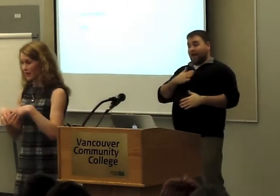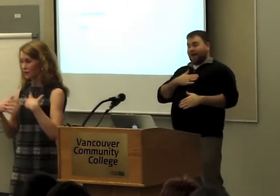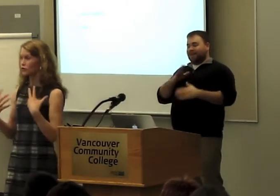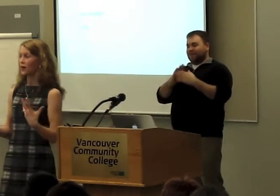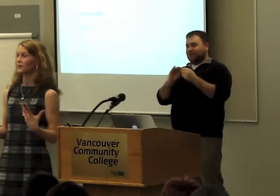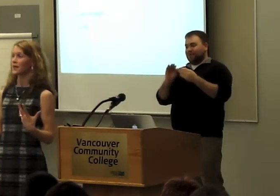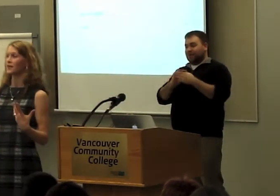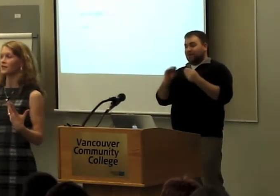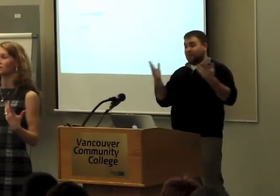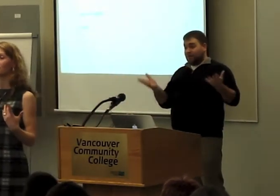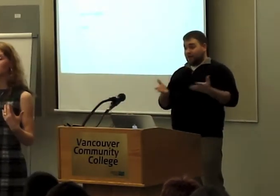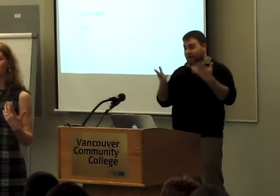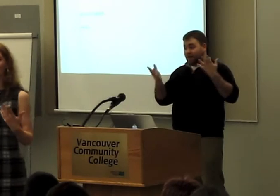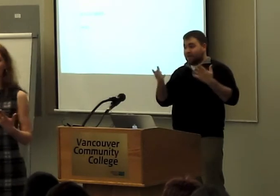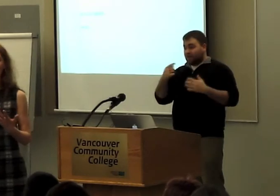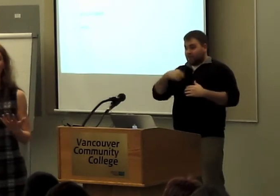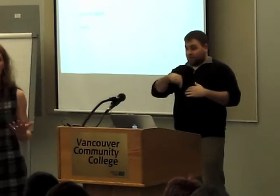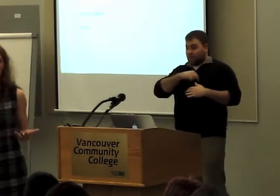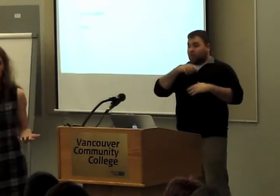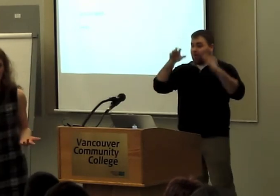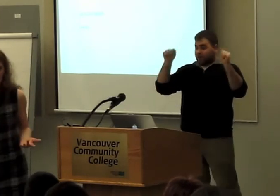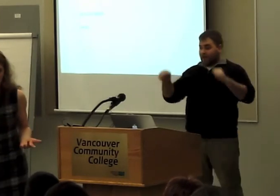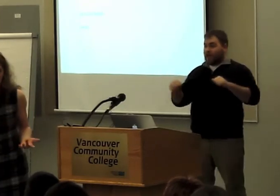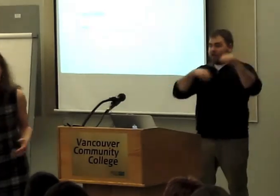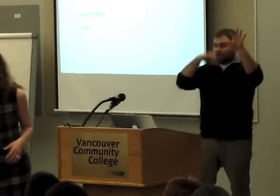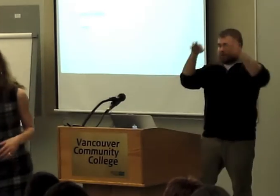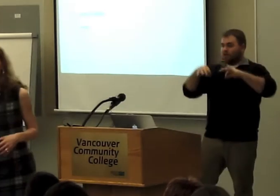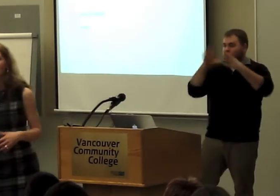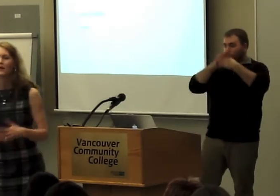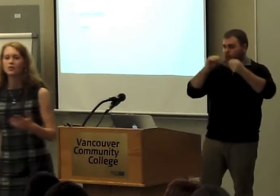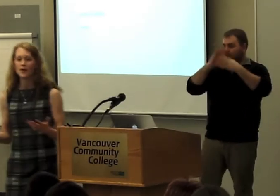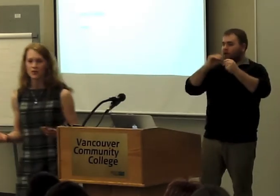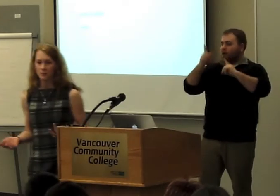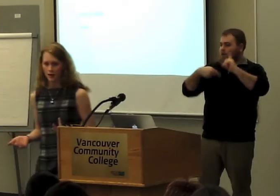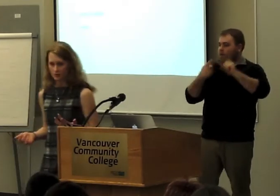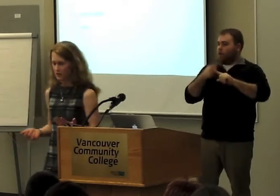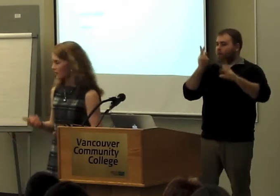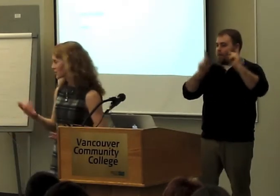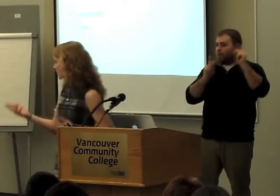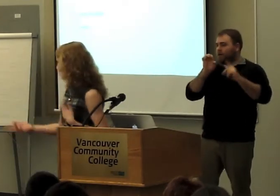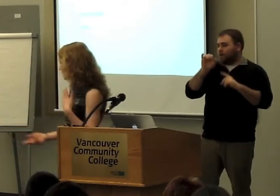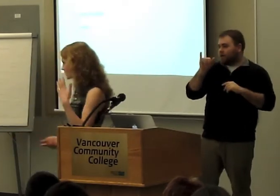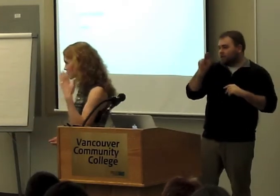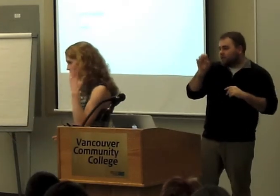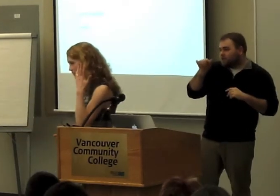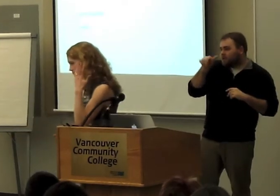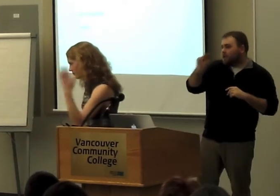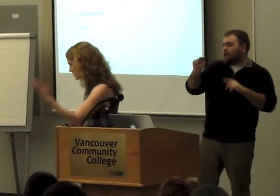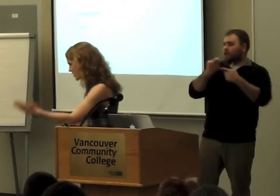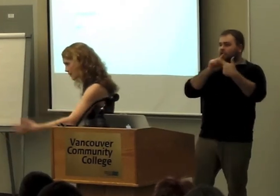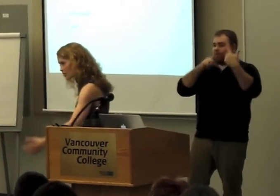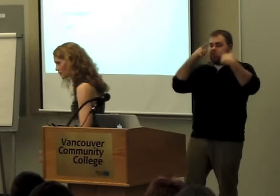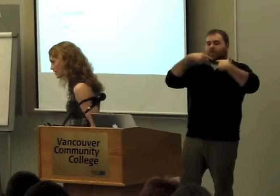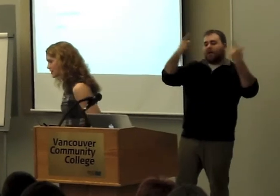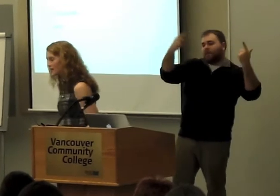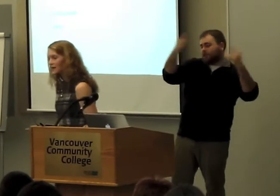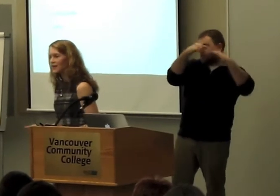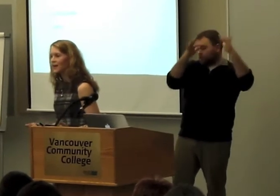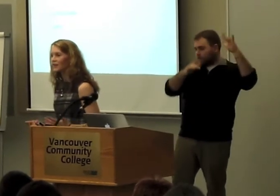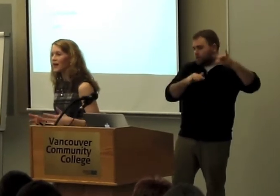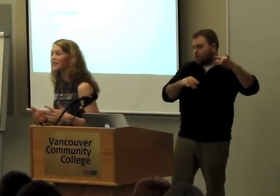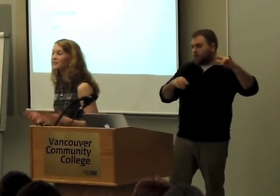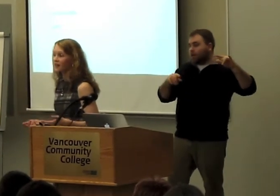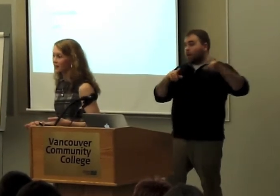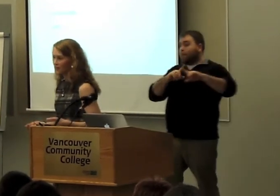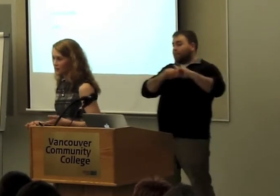have no trouble telling the stories of the great heroes in human history. But punctuation marks, commas, periods, semicolons,